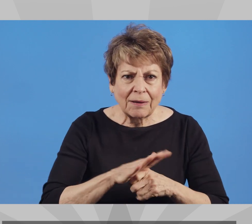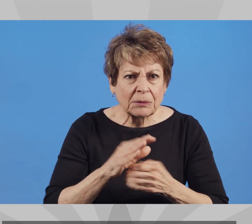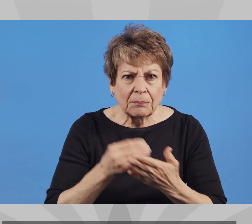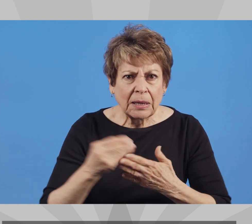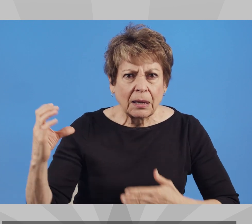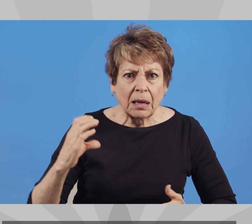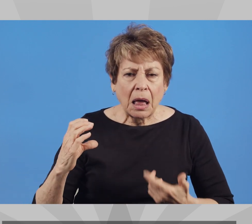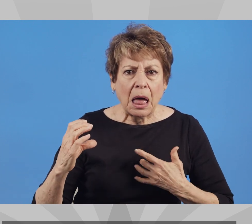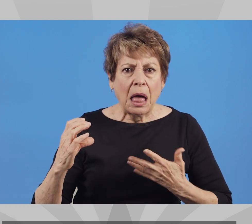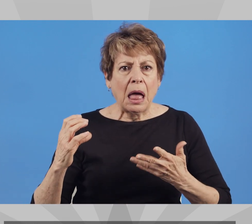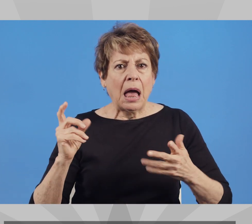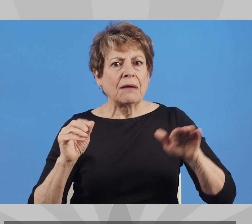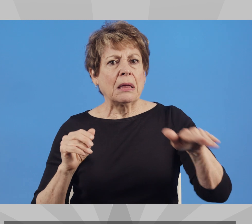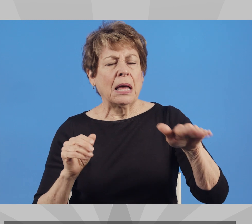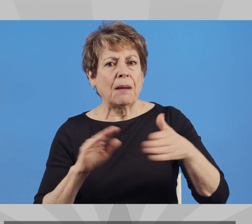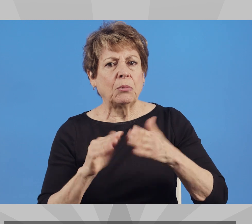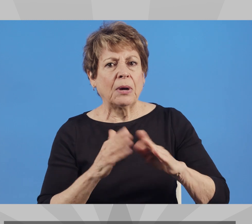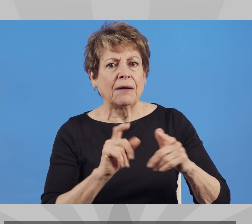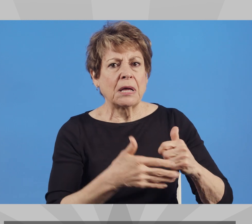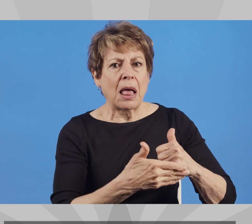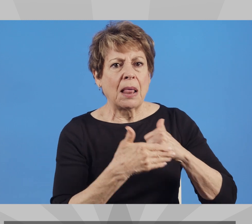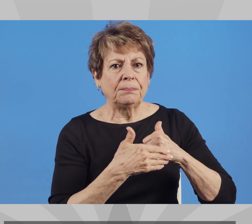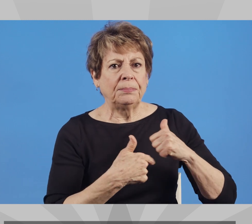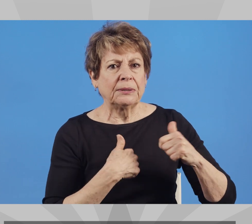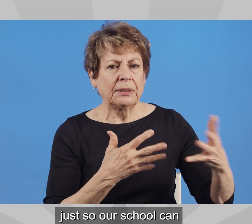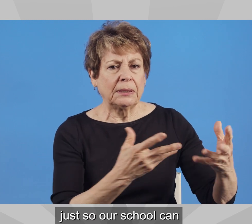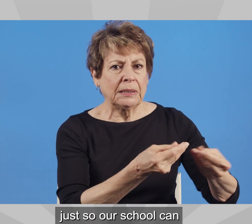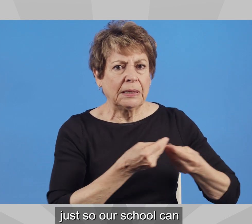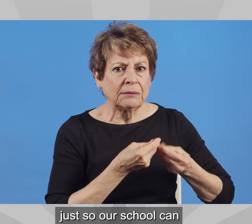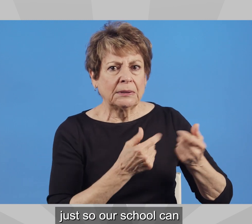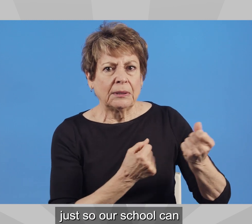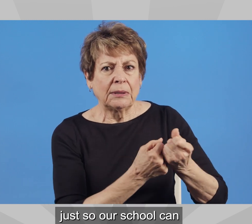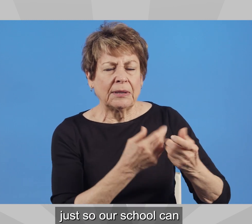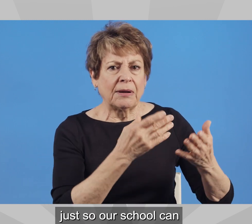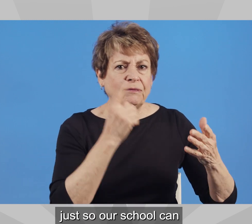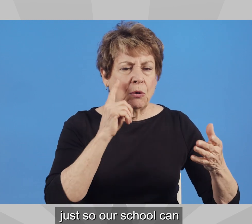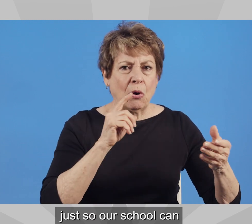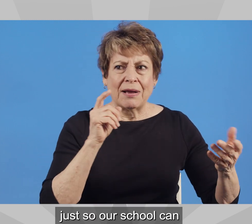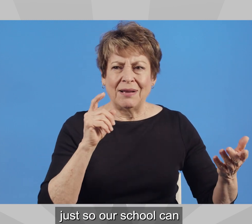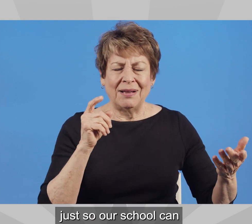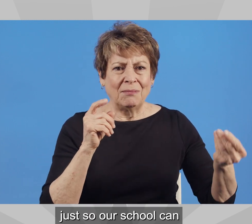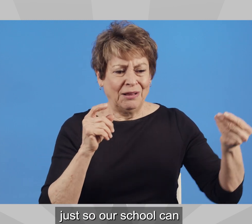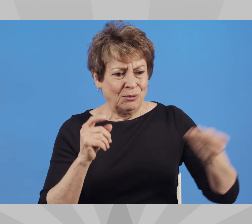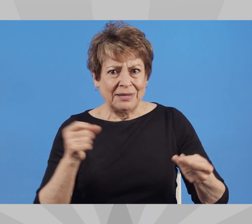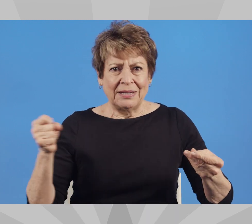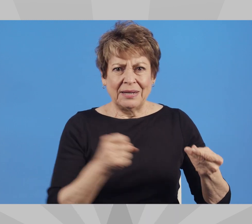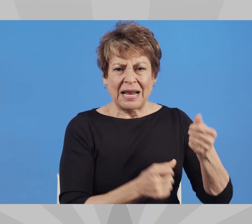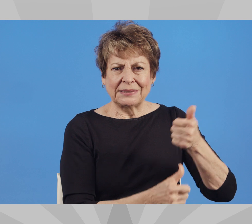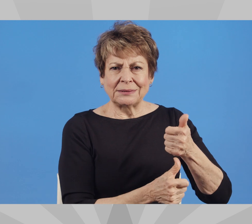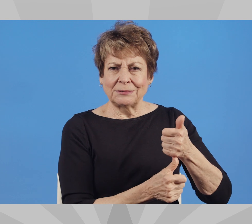underfunded enough that the community has to come together just so our school can have a teacher's aid?